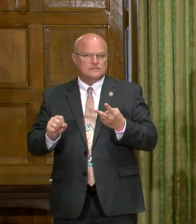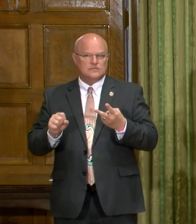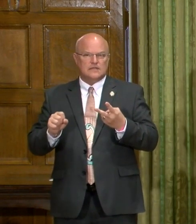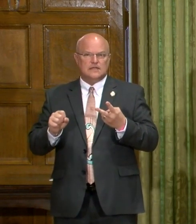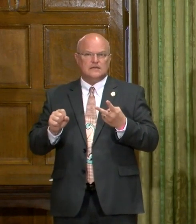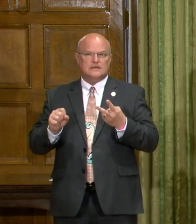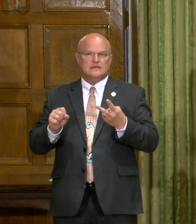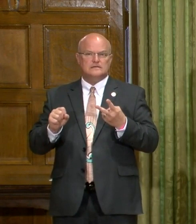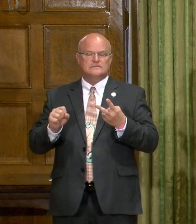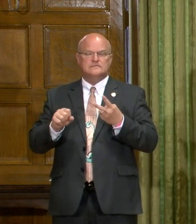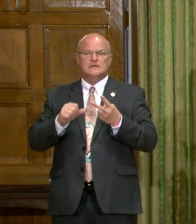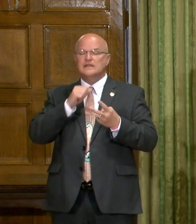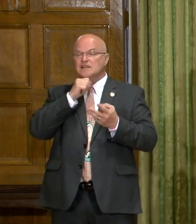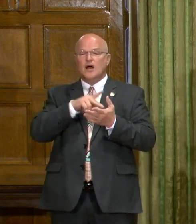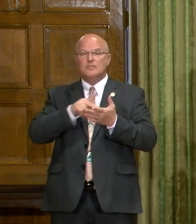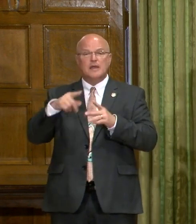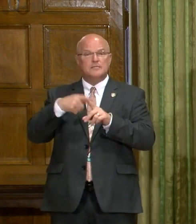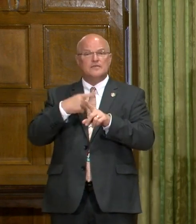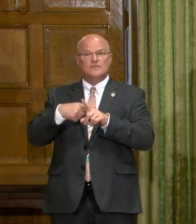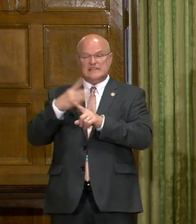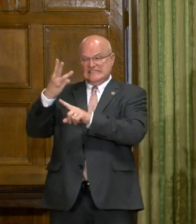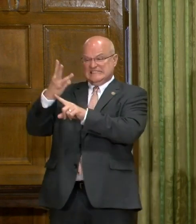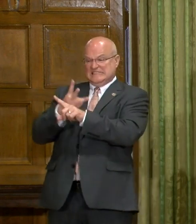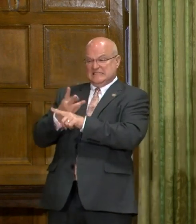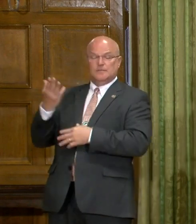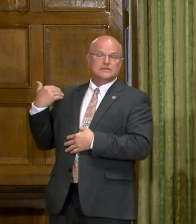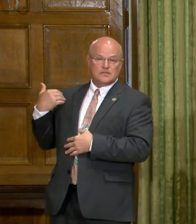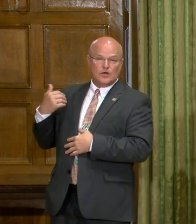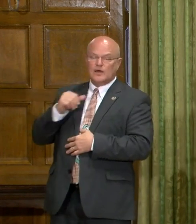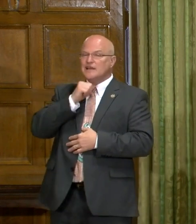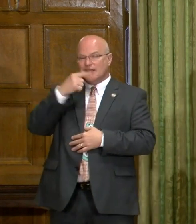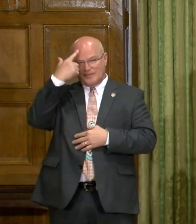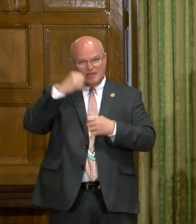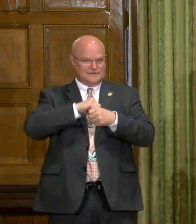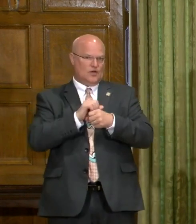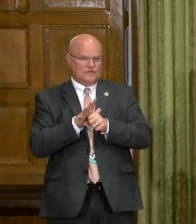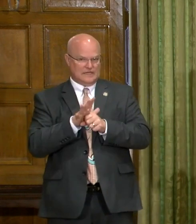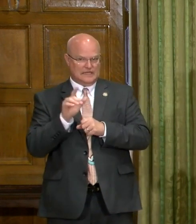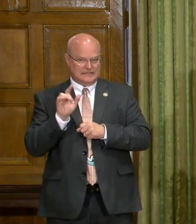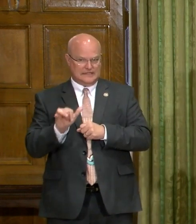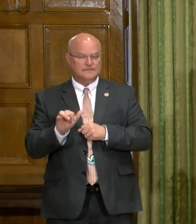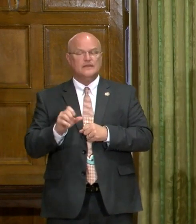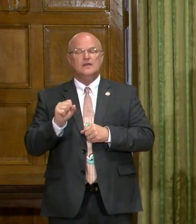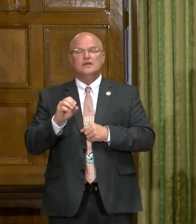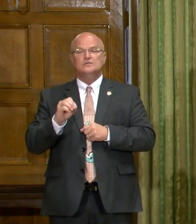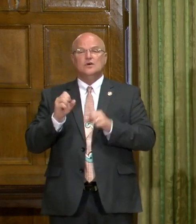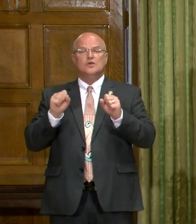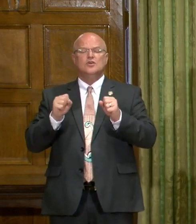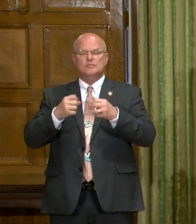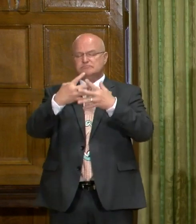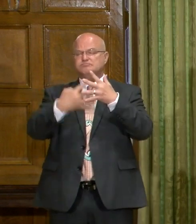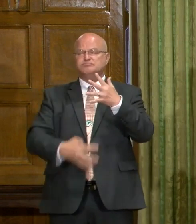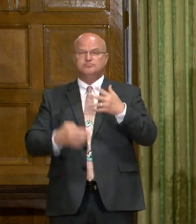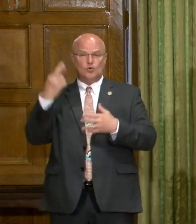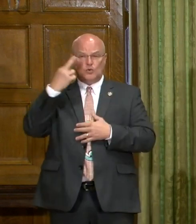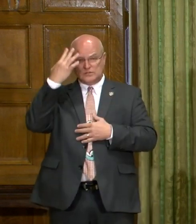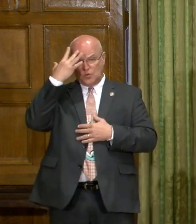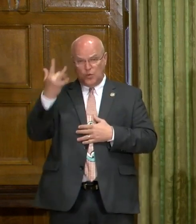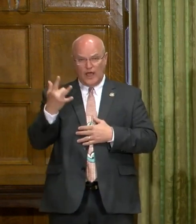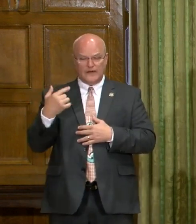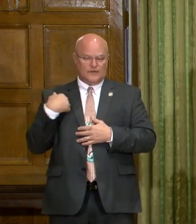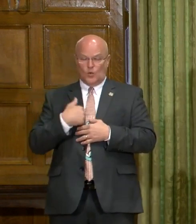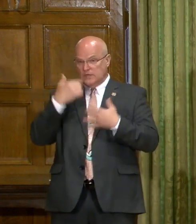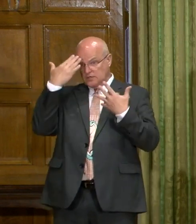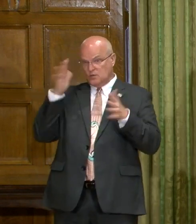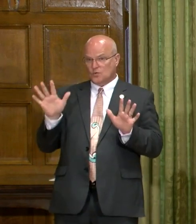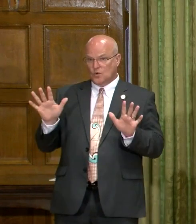out non-payment of rent six months ago and not because of COVID-19. So, there could be a whole host of reasons we